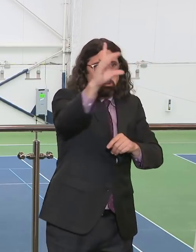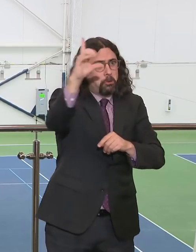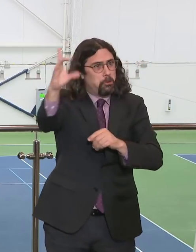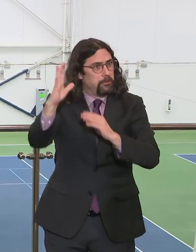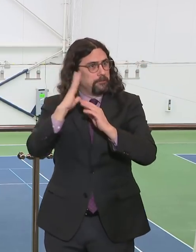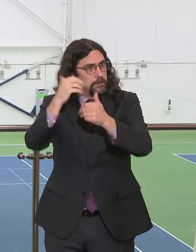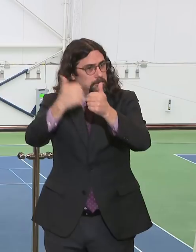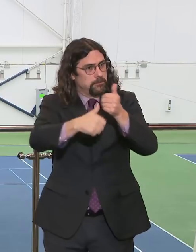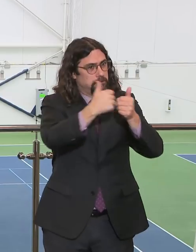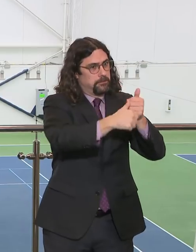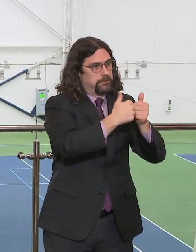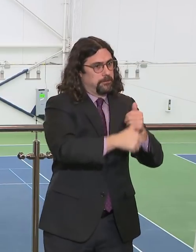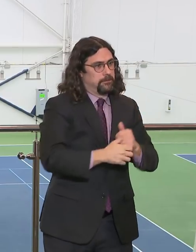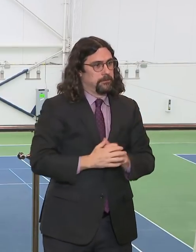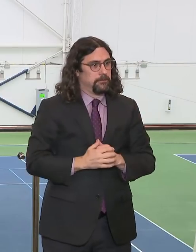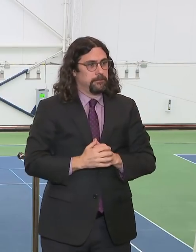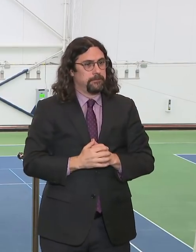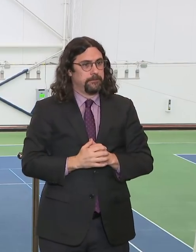point where we have what we need.